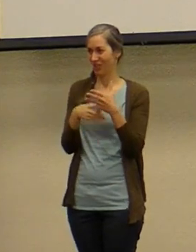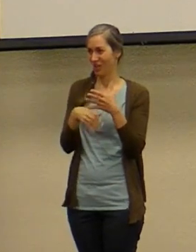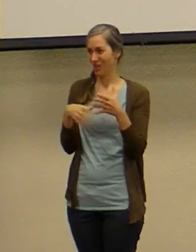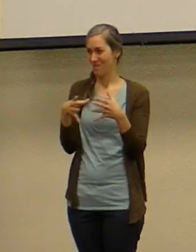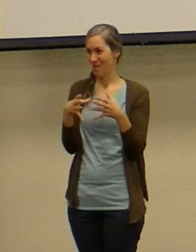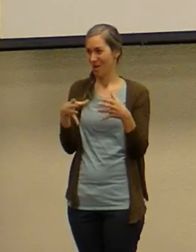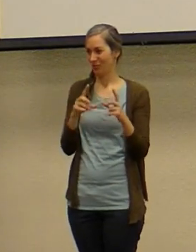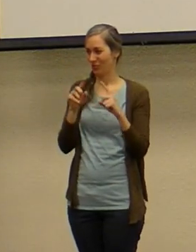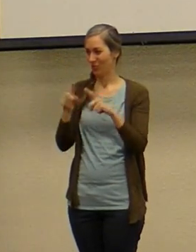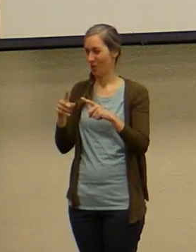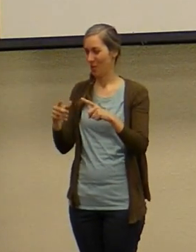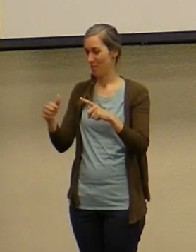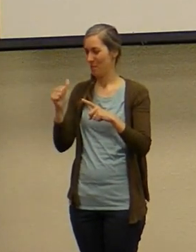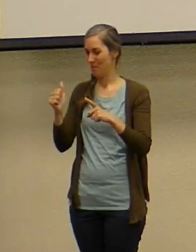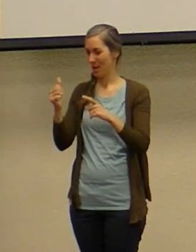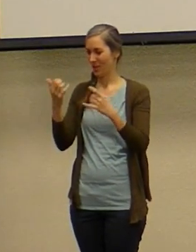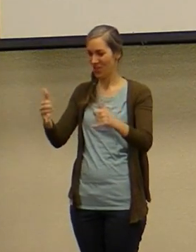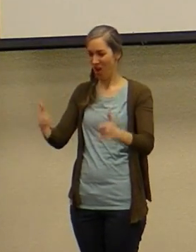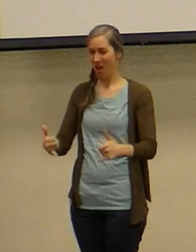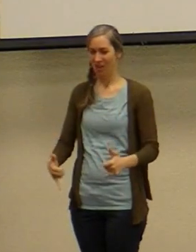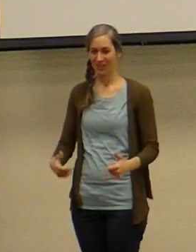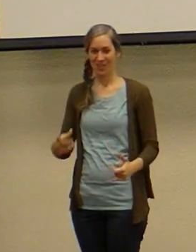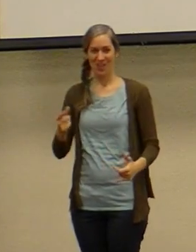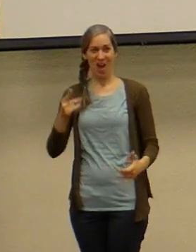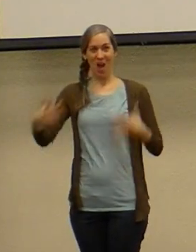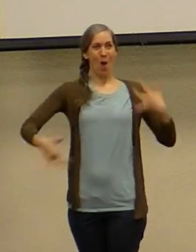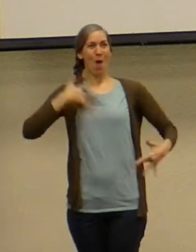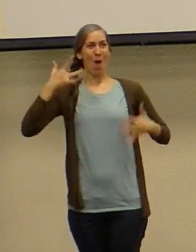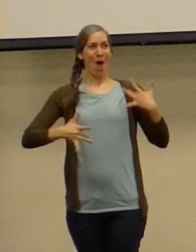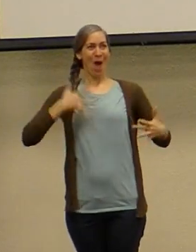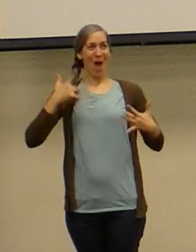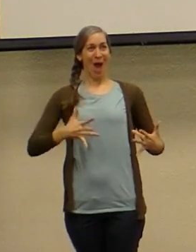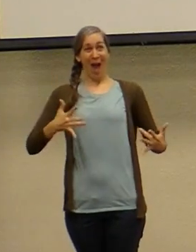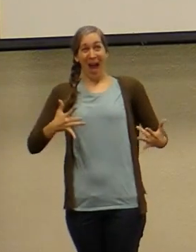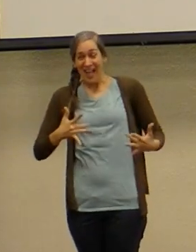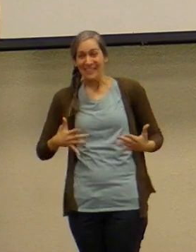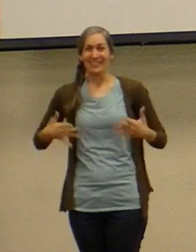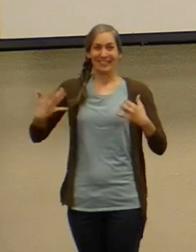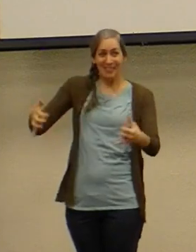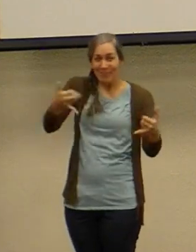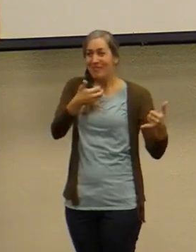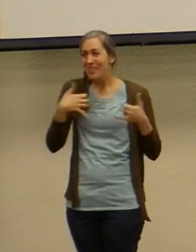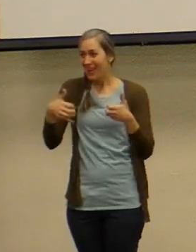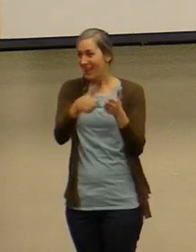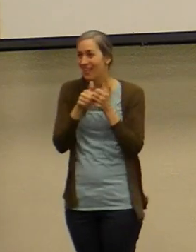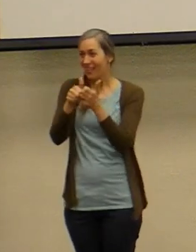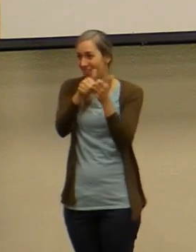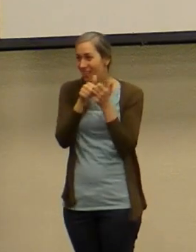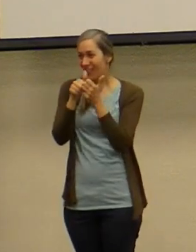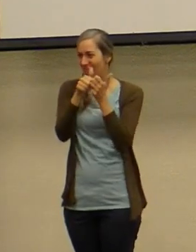together and there's joy and vibrancy and beauty in this relationship a